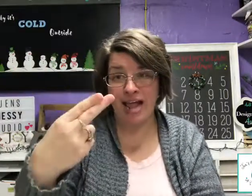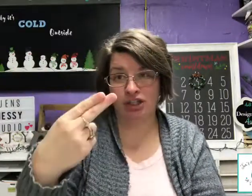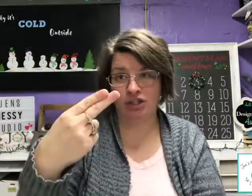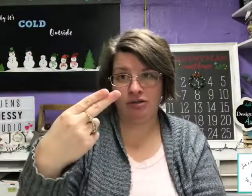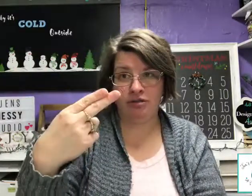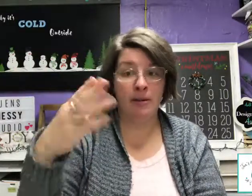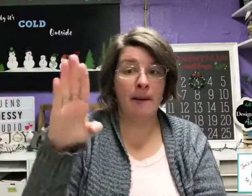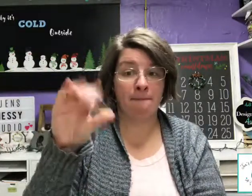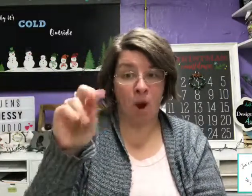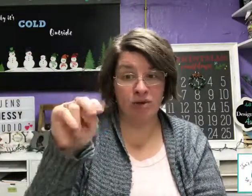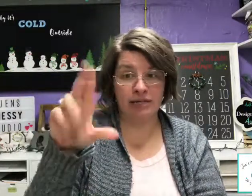voting.